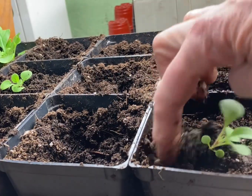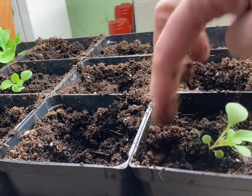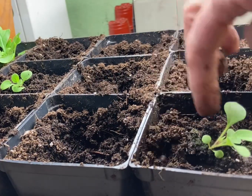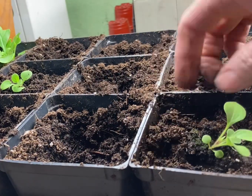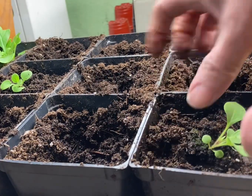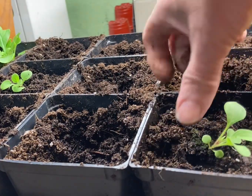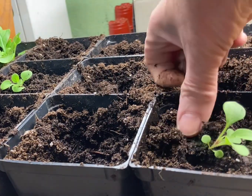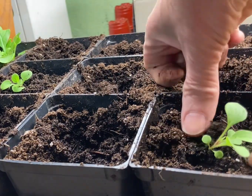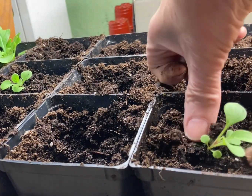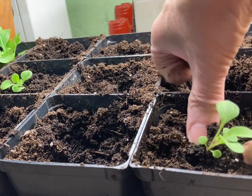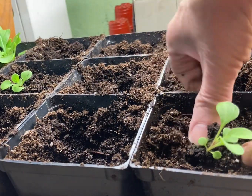of may